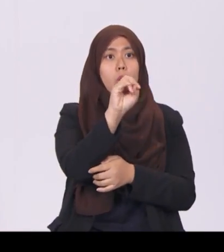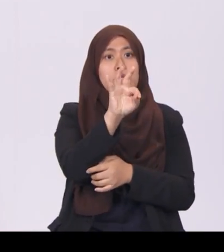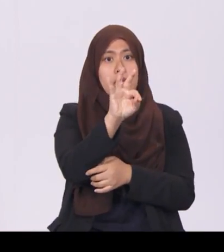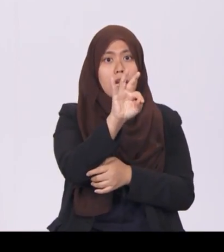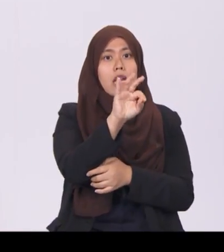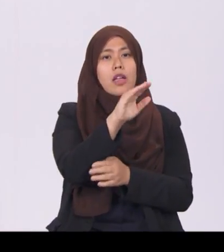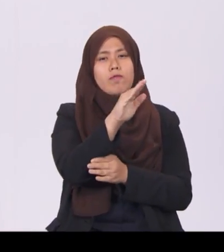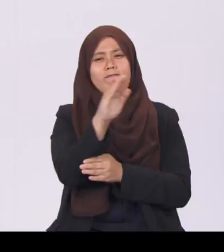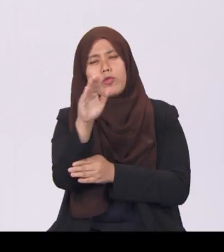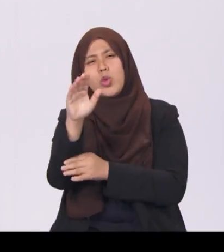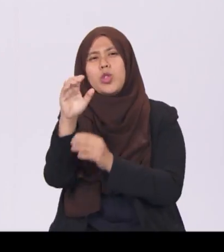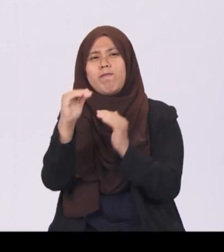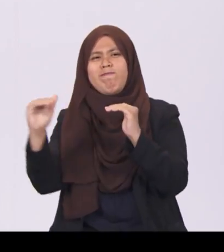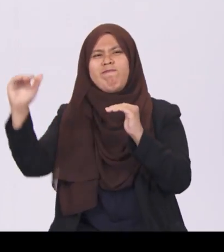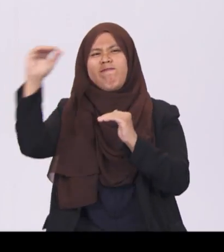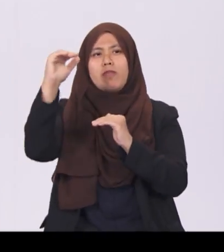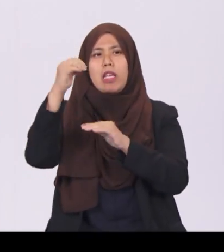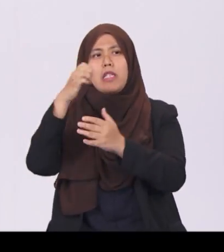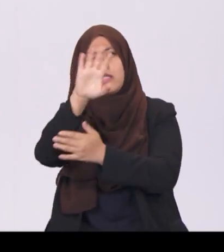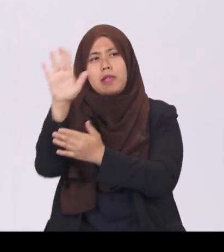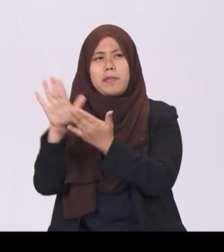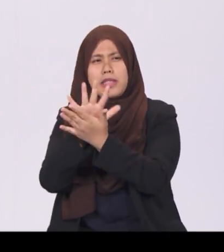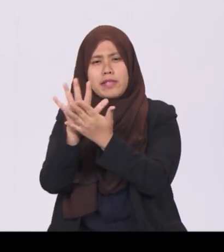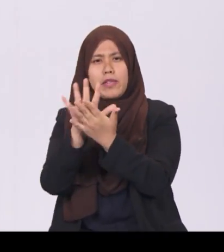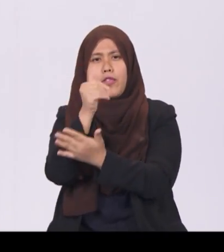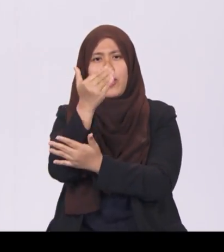.9 billion in FY2018.